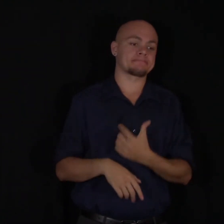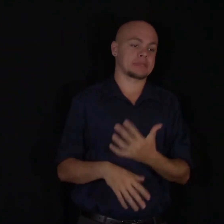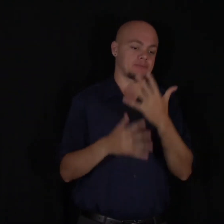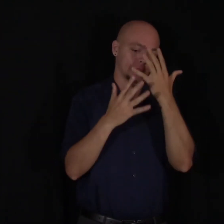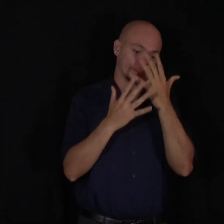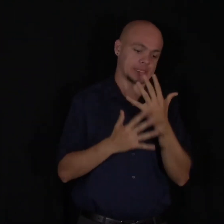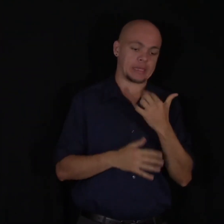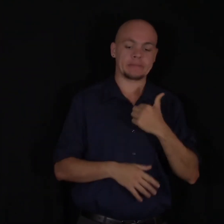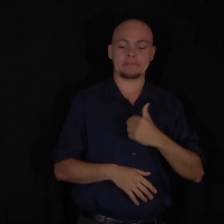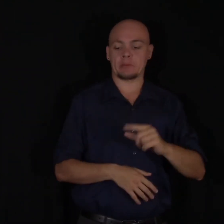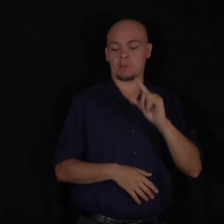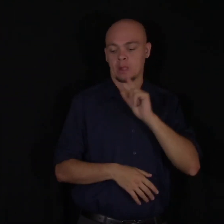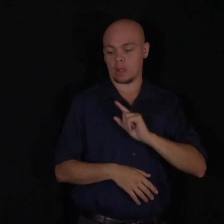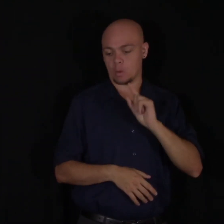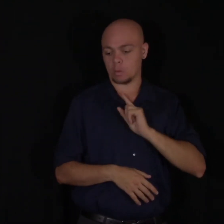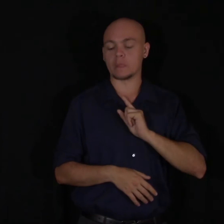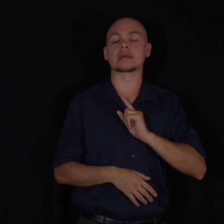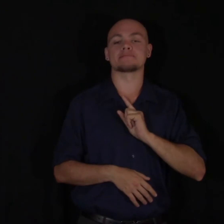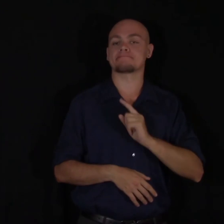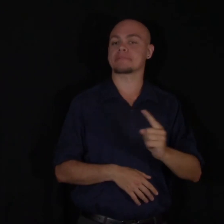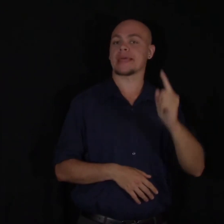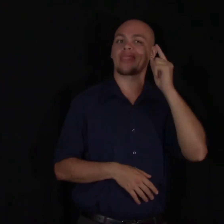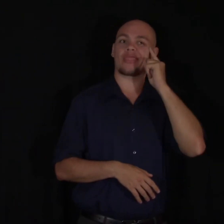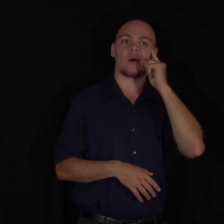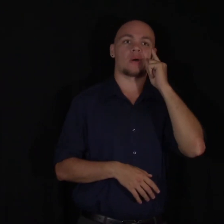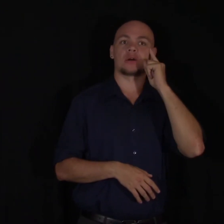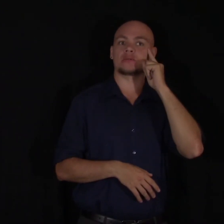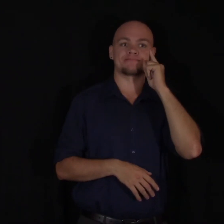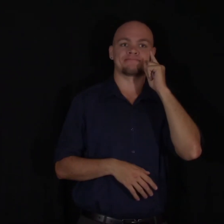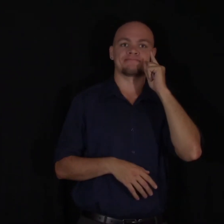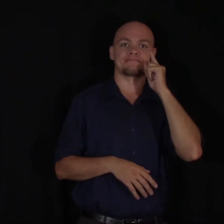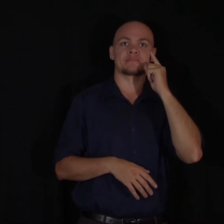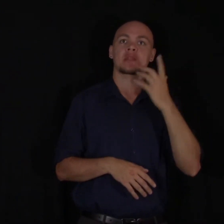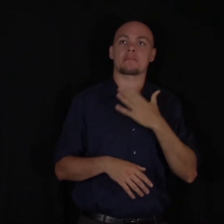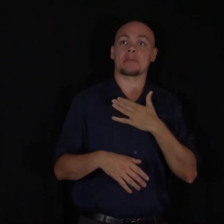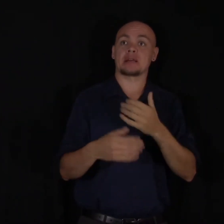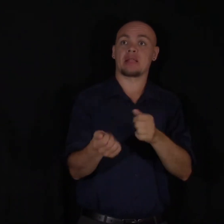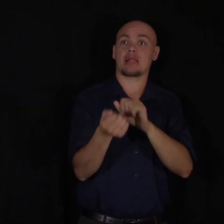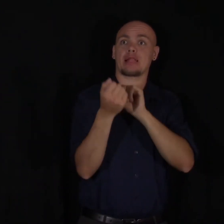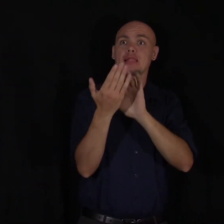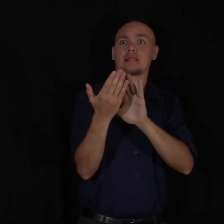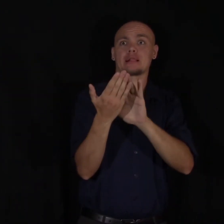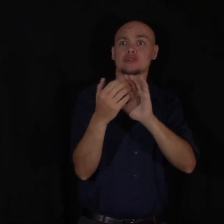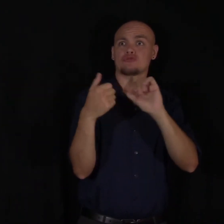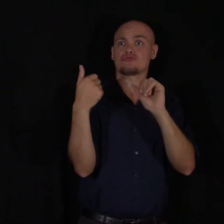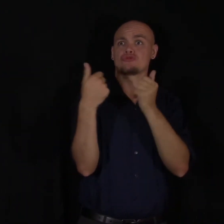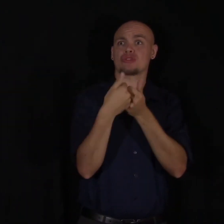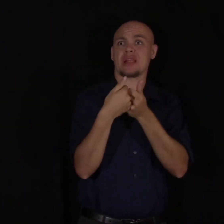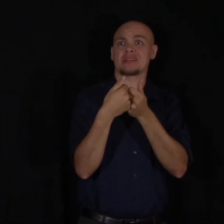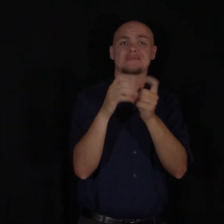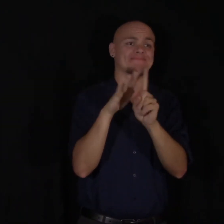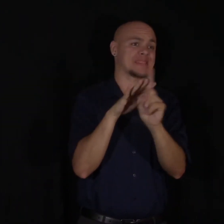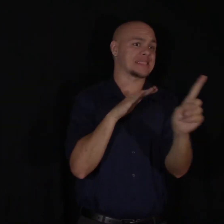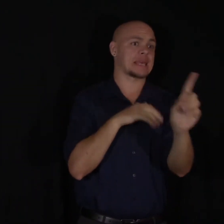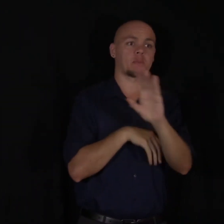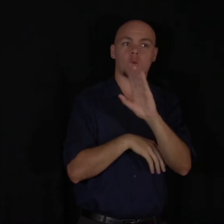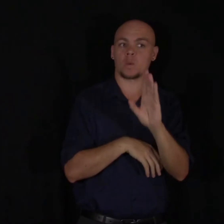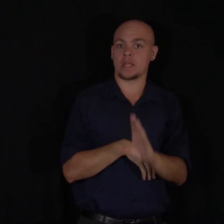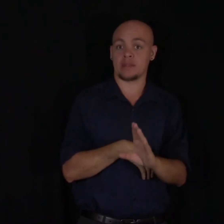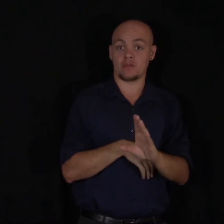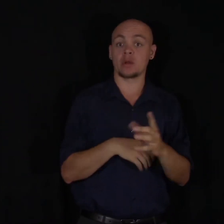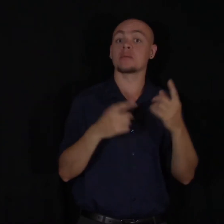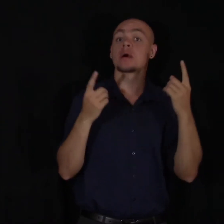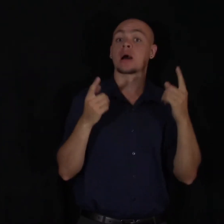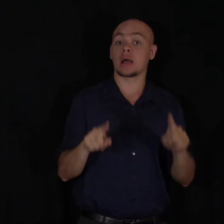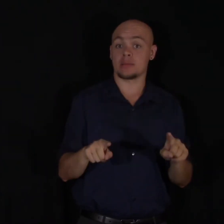I was lonely, and I thought I would never get out of what I faced. But it had just so happened that I had enrolled